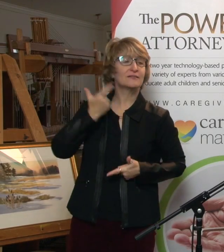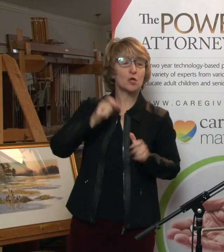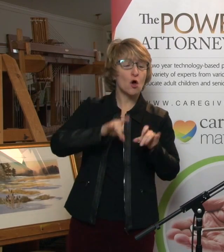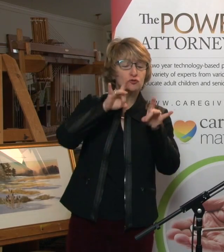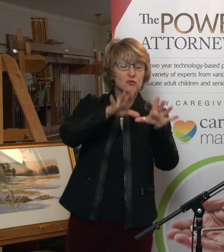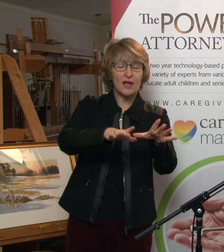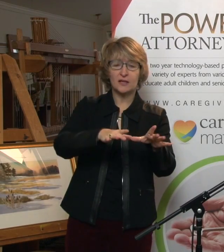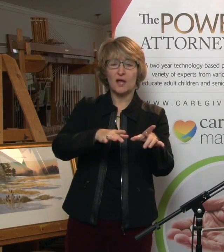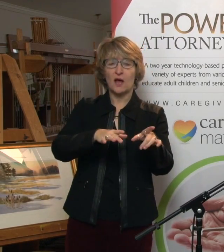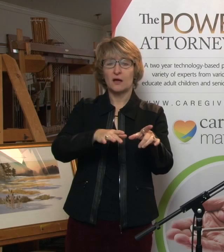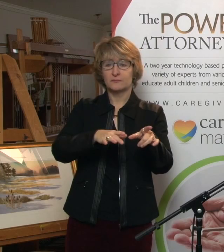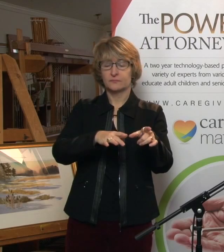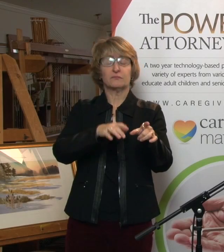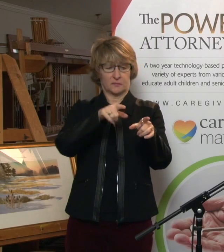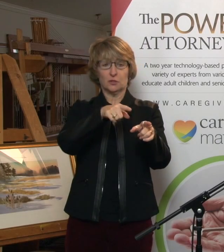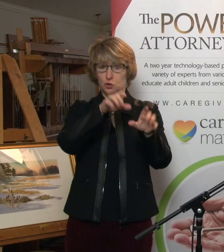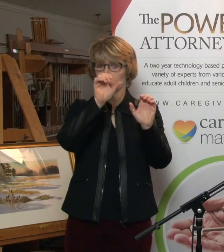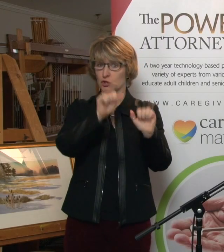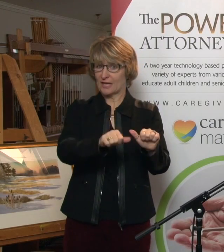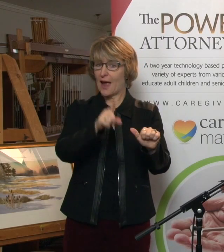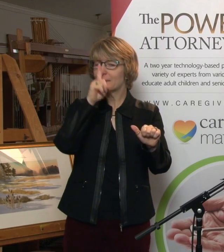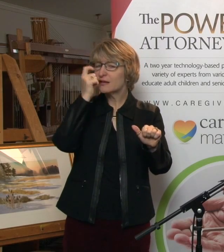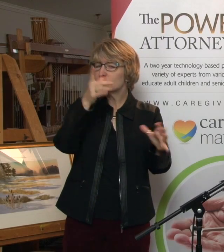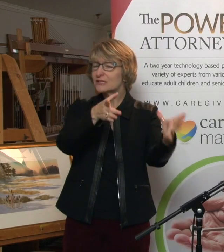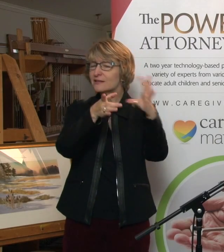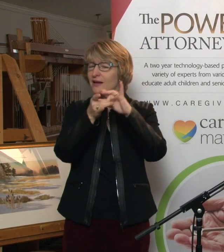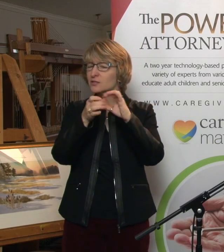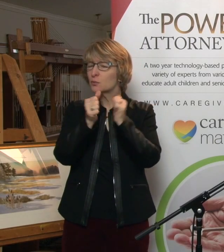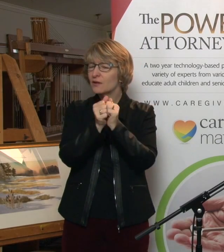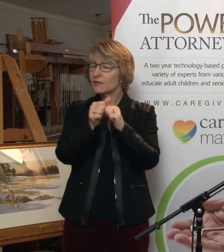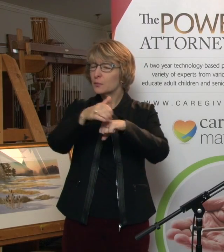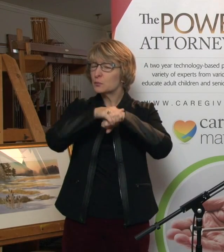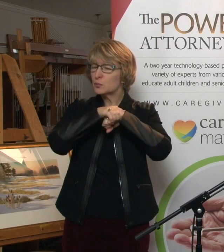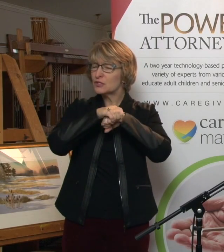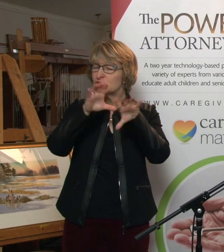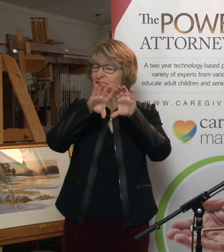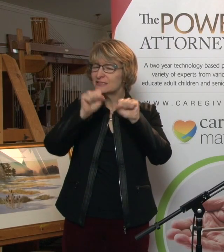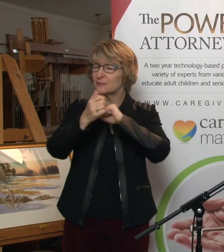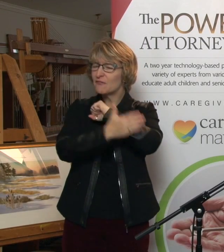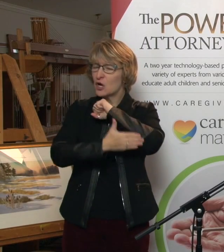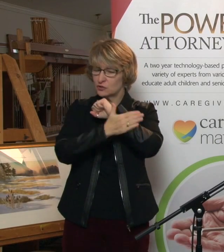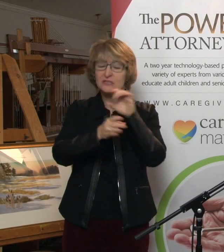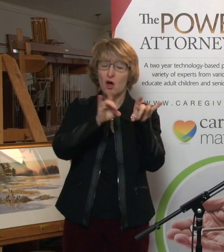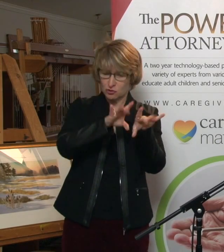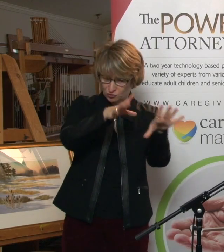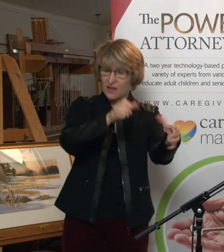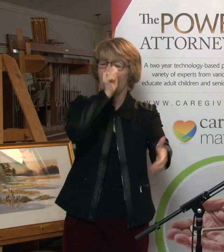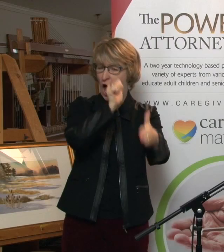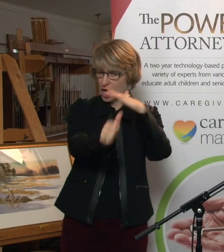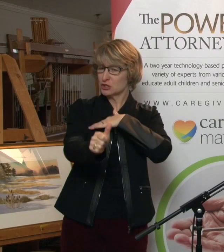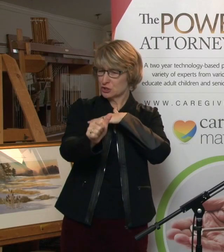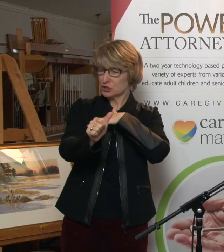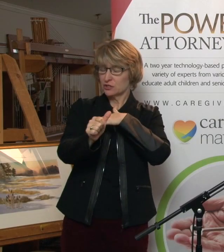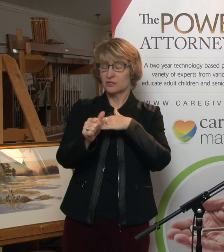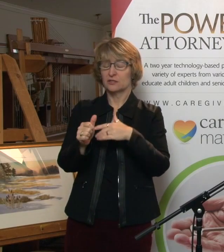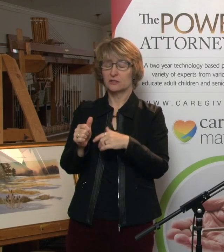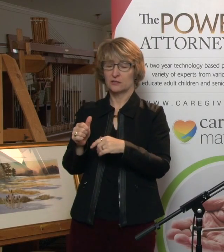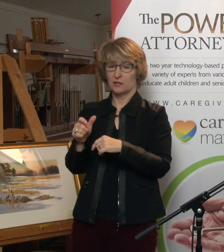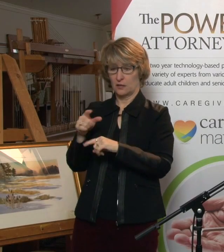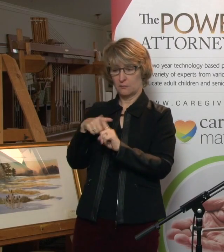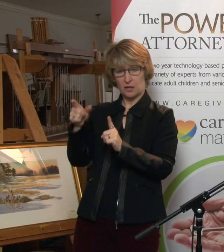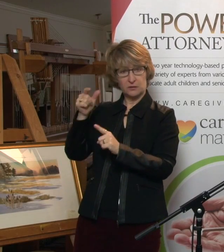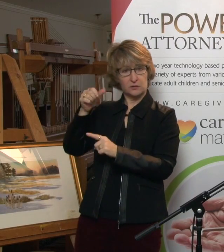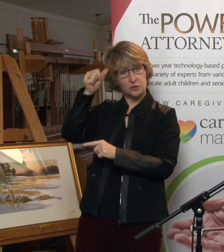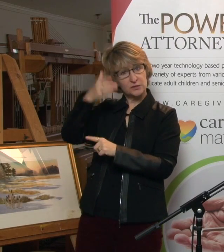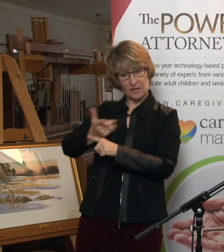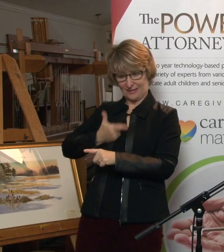She could act without posting a bond. It's just a weird thing. But the other thing, and a bond is like an insurance product. They have